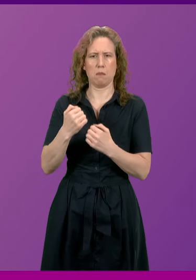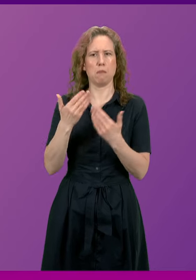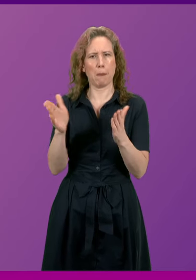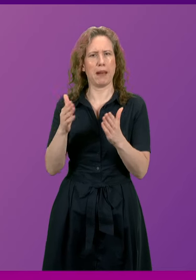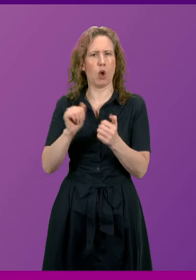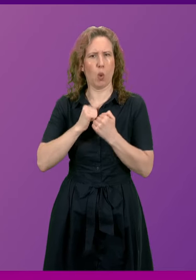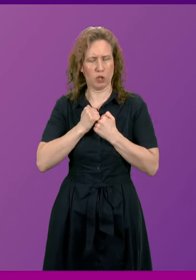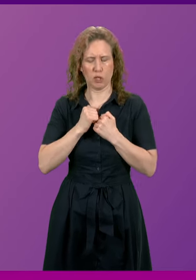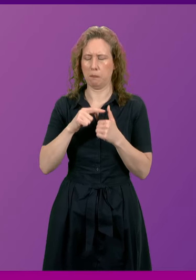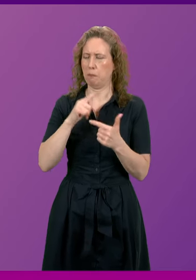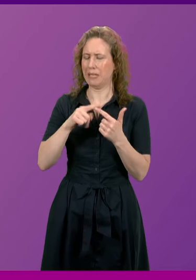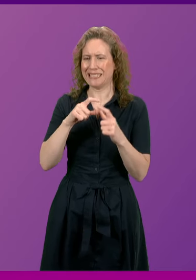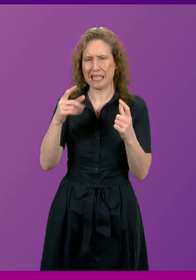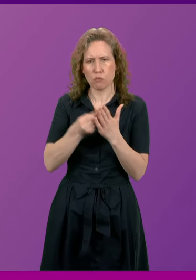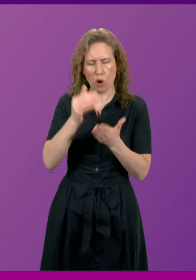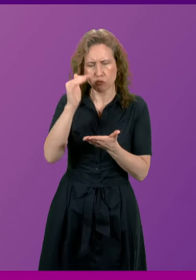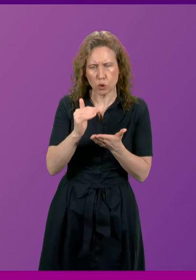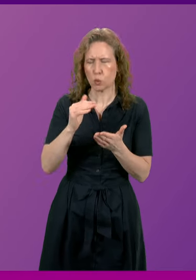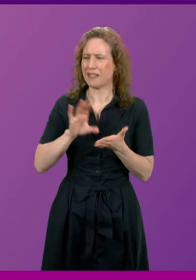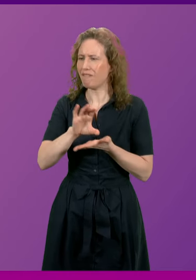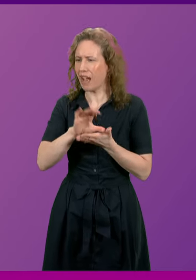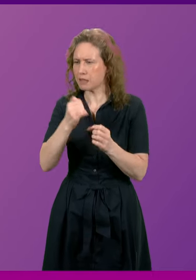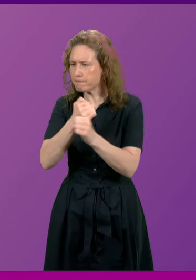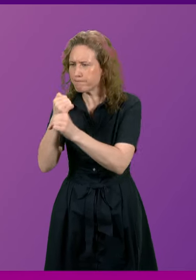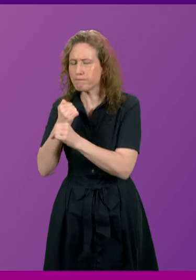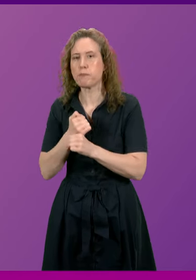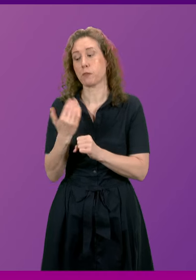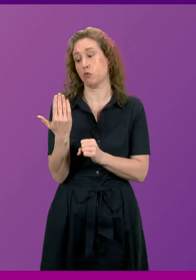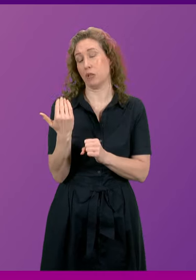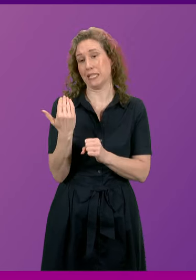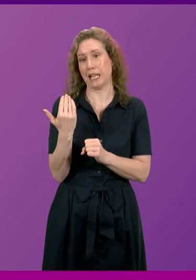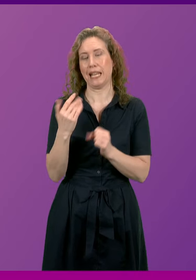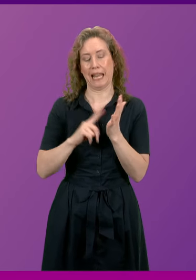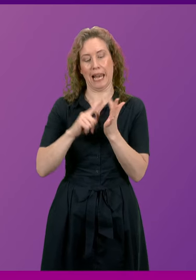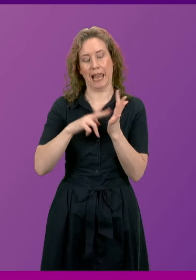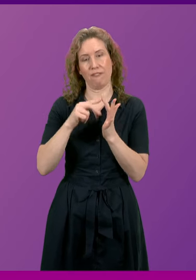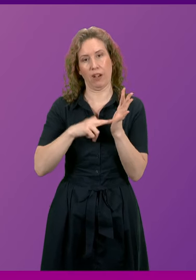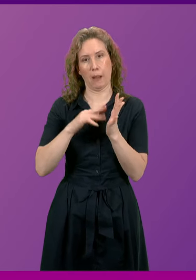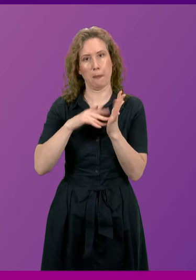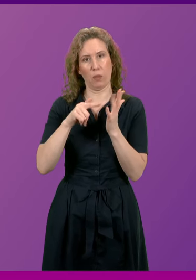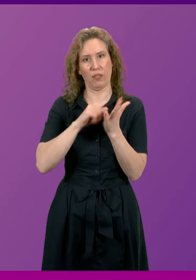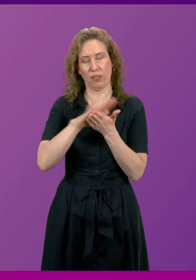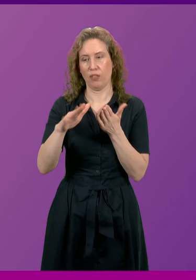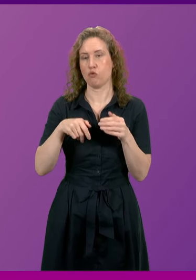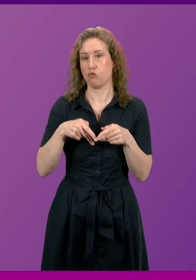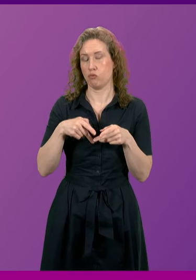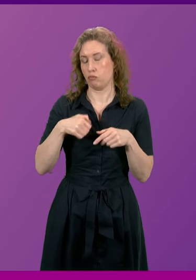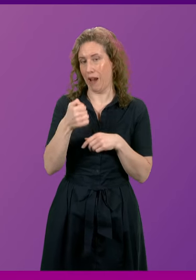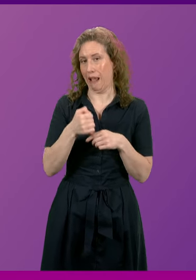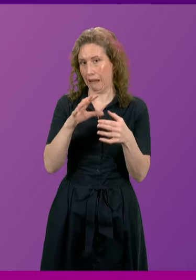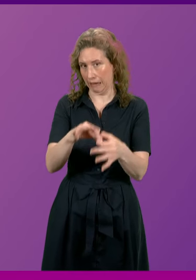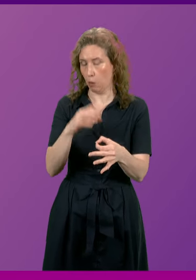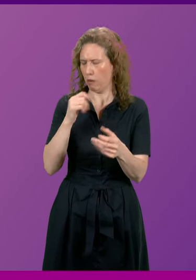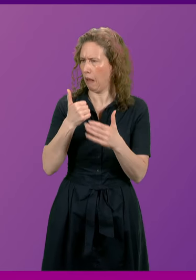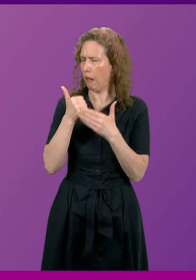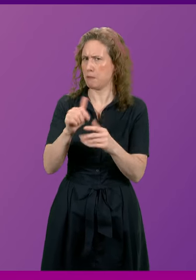and investing in new infrastructure. Most recently, leaving my rail link, rail link will be a transformation for an area of many of my